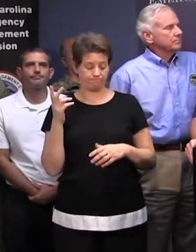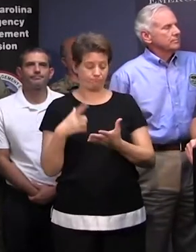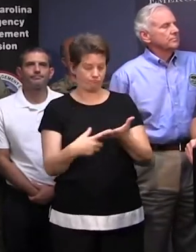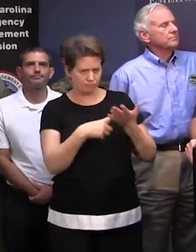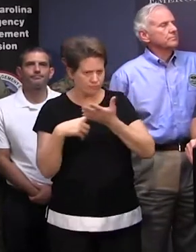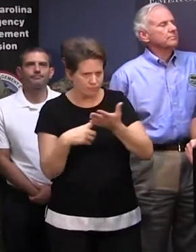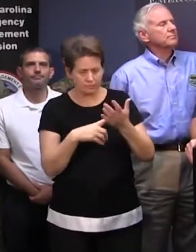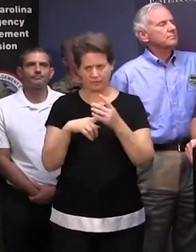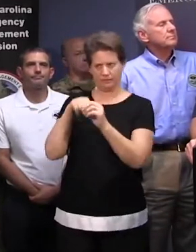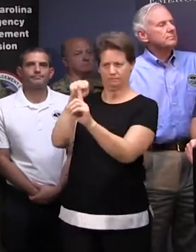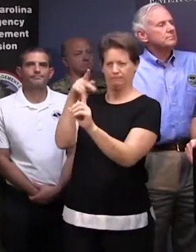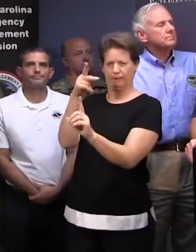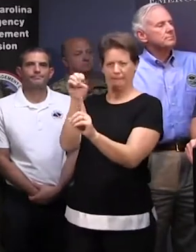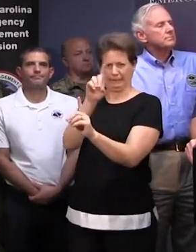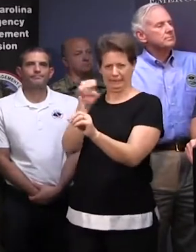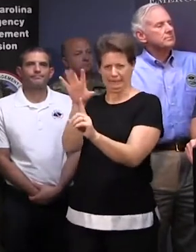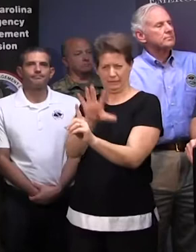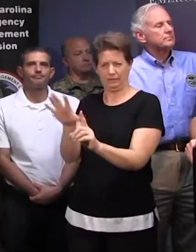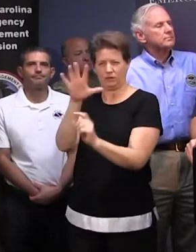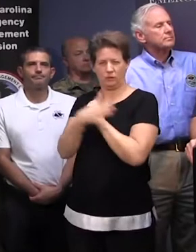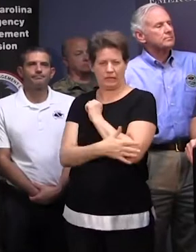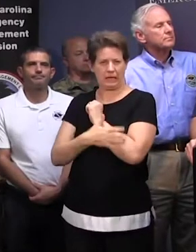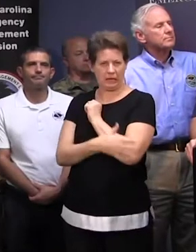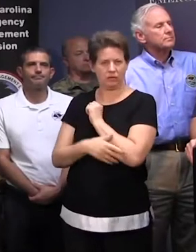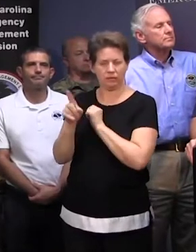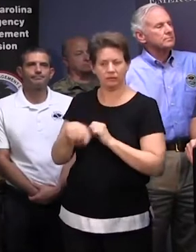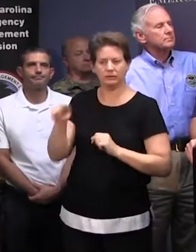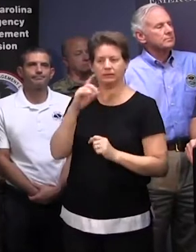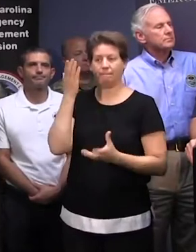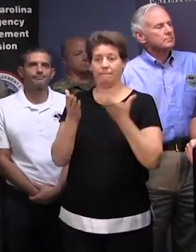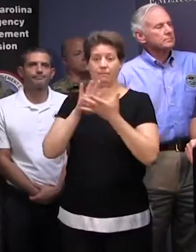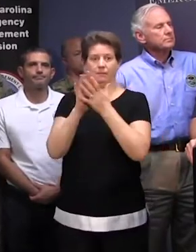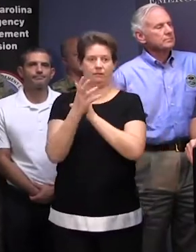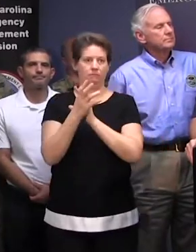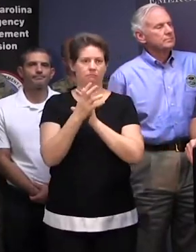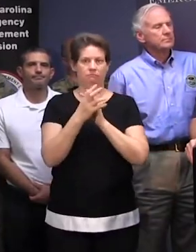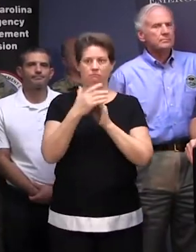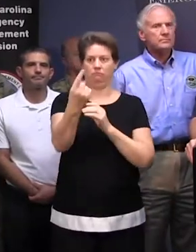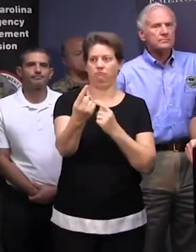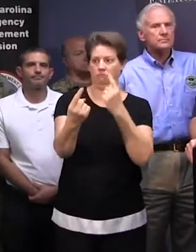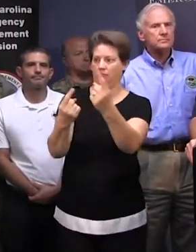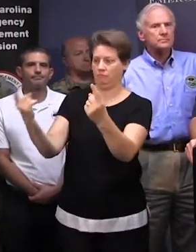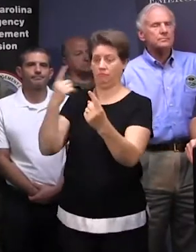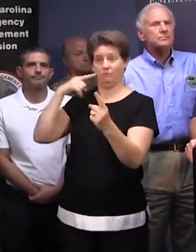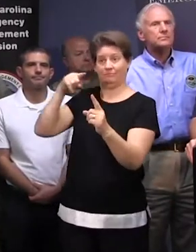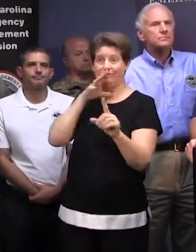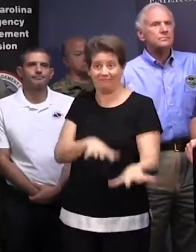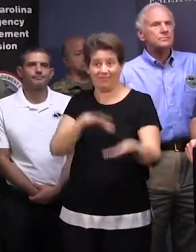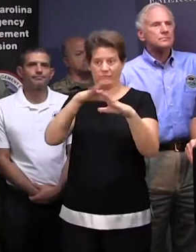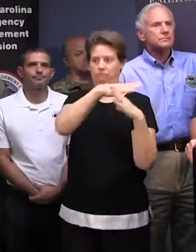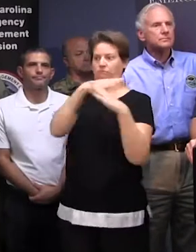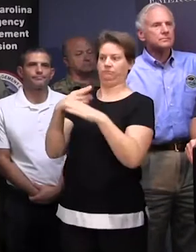especially in the PD, where some of those counties internally may become isolated due to the floodwater. We're